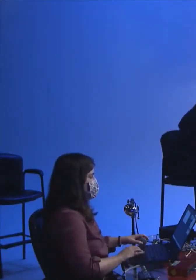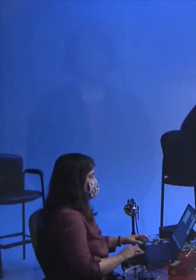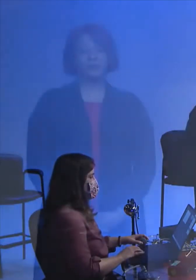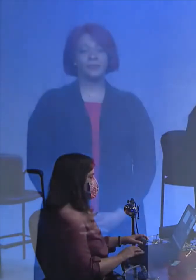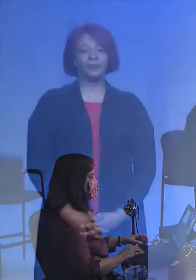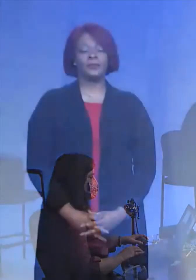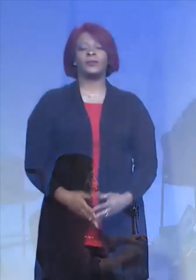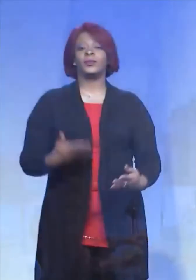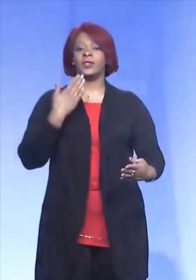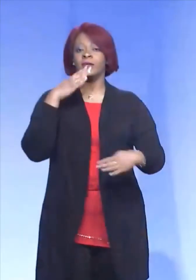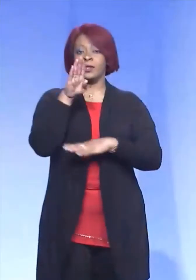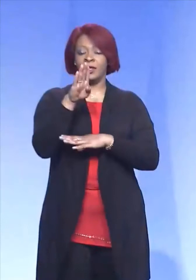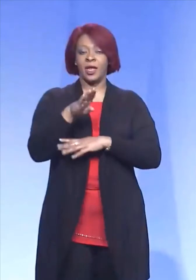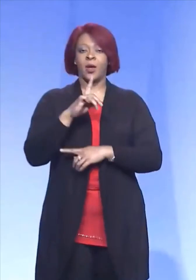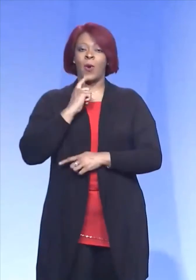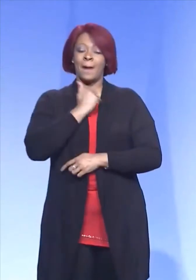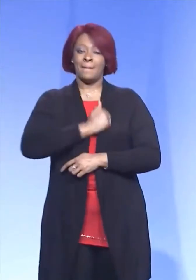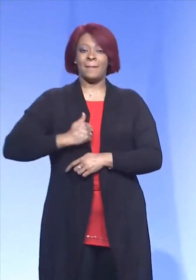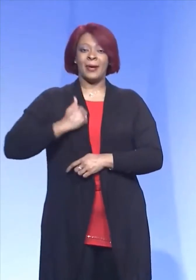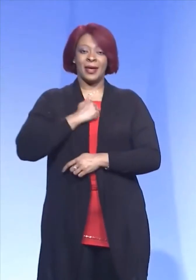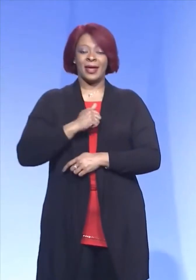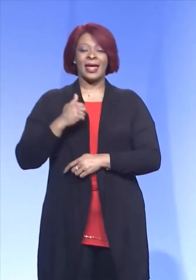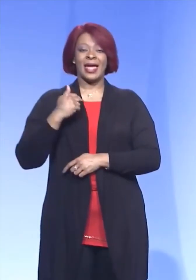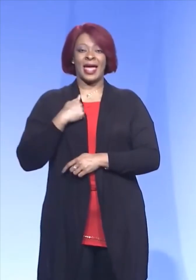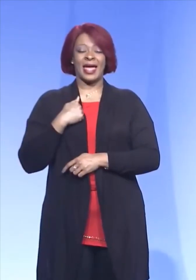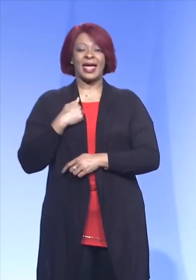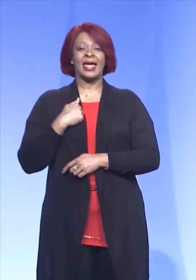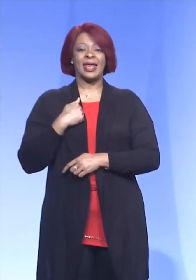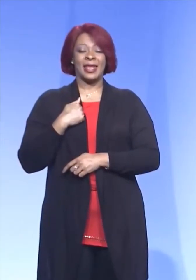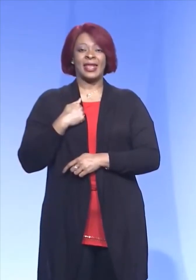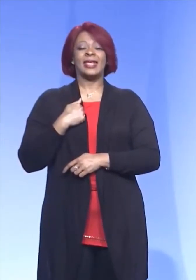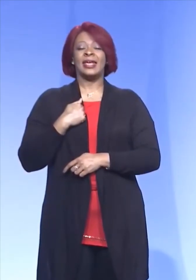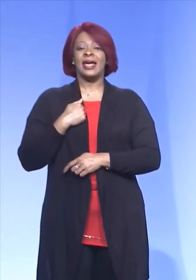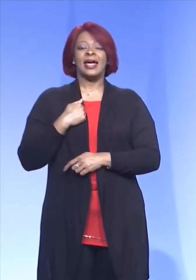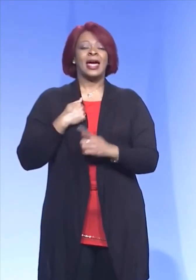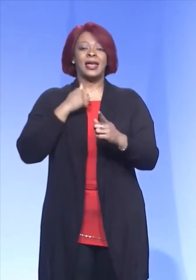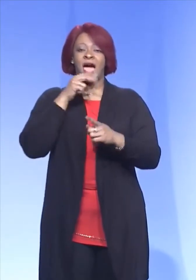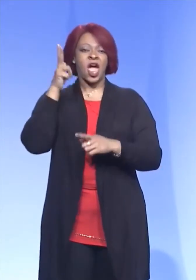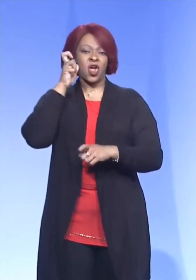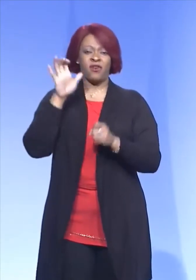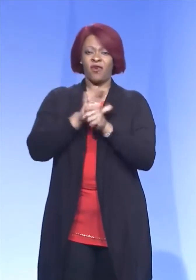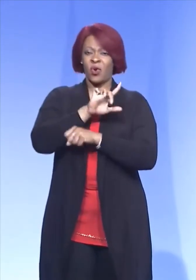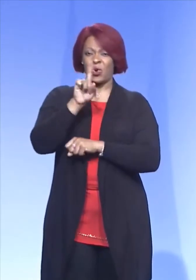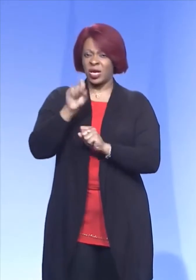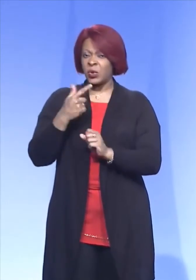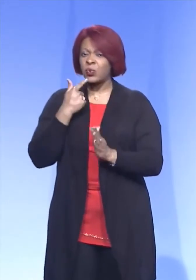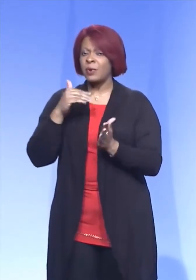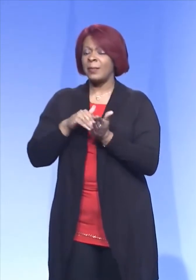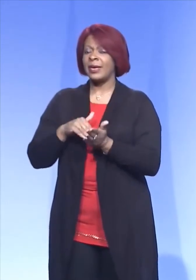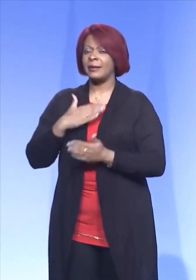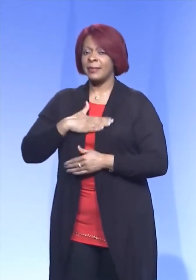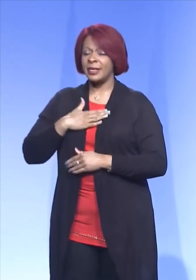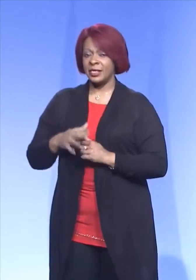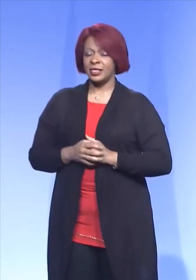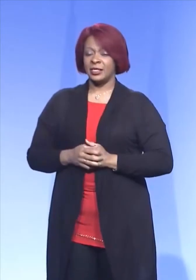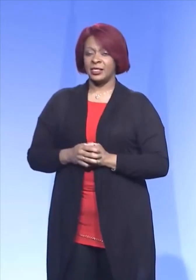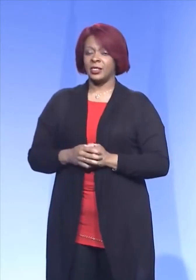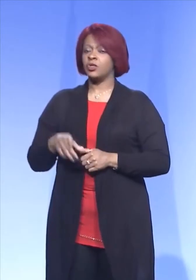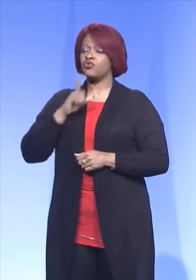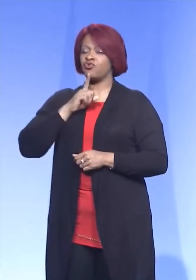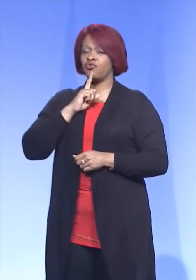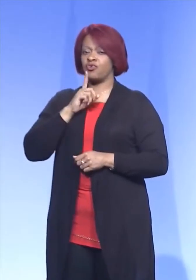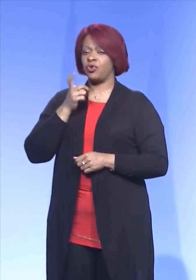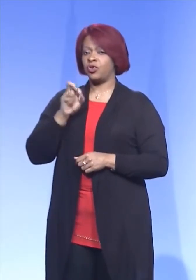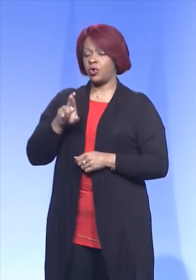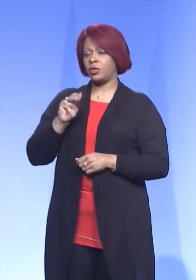Good afternoon, and I apologize. I didn't hear the full question. Would you mind please repeating? Sure, sure,